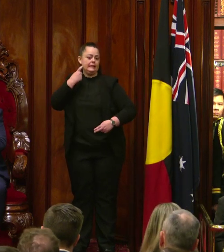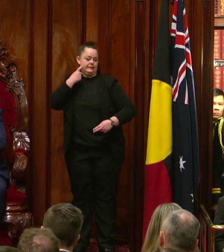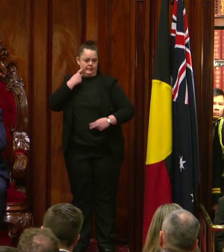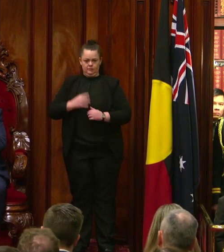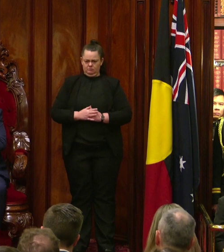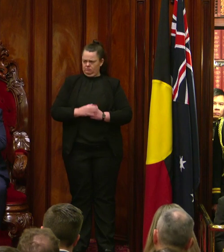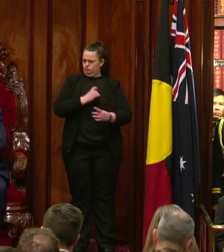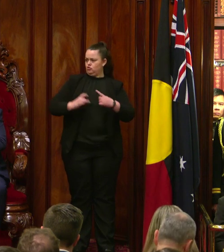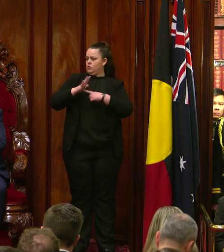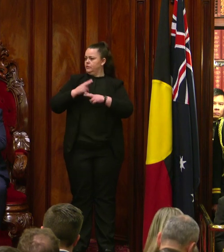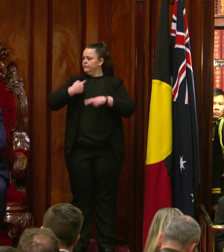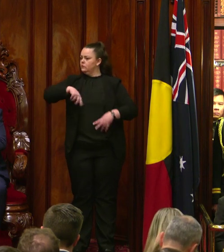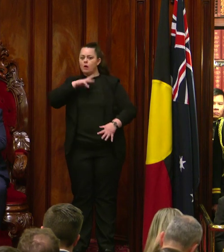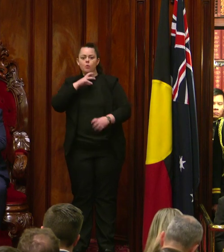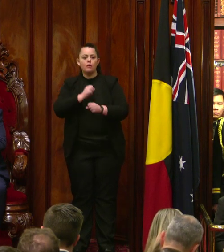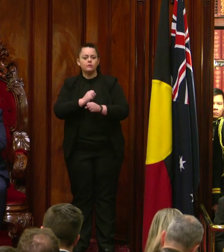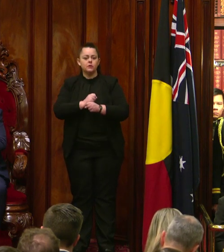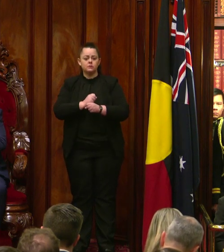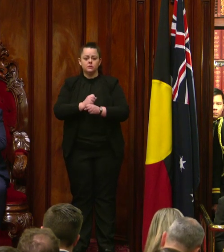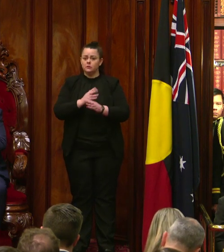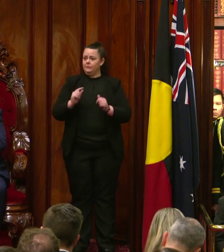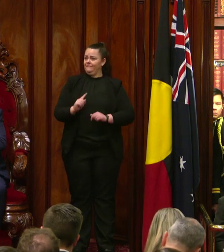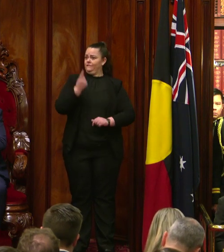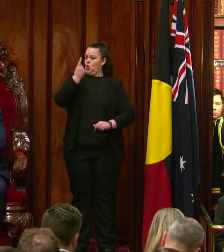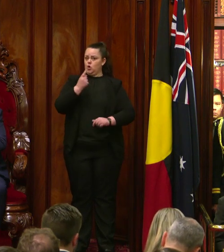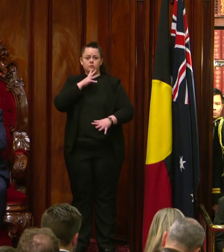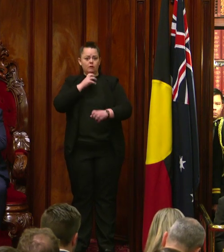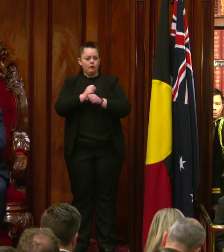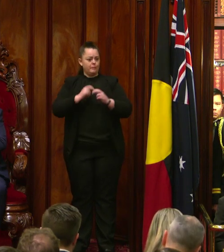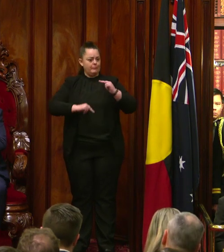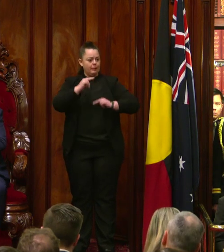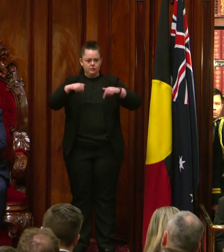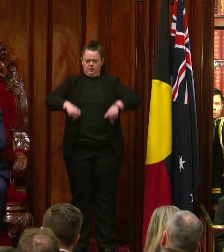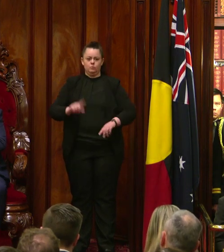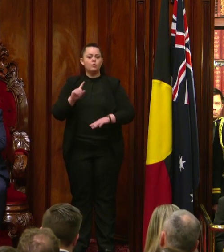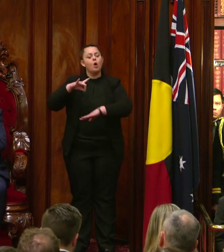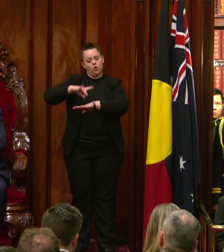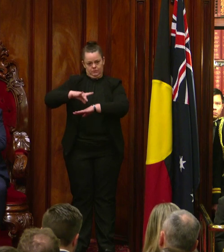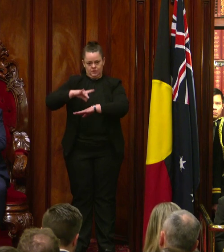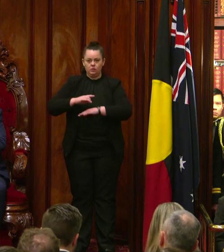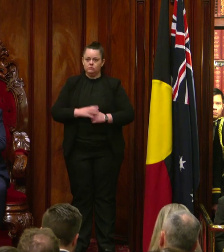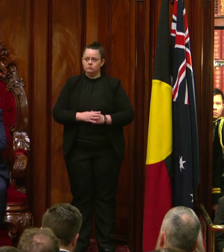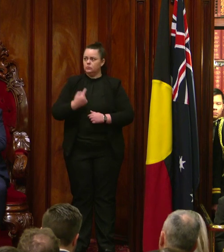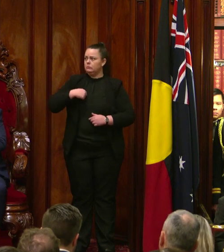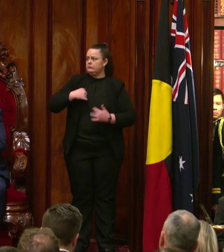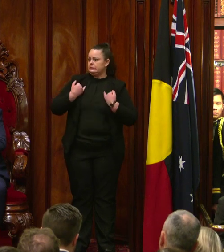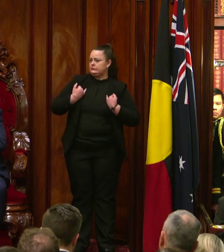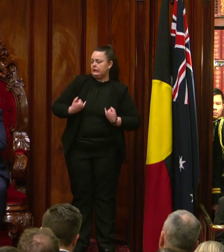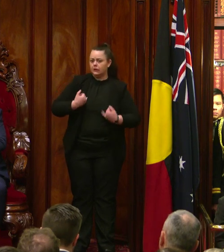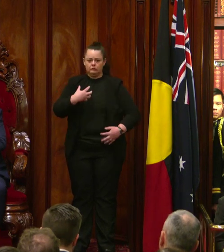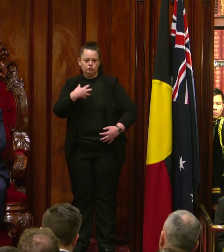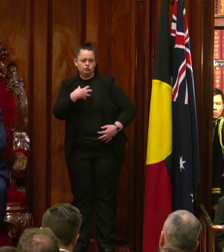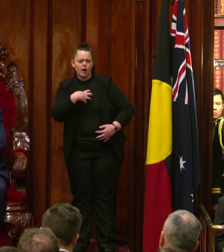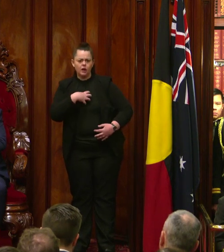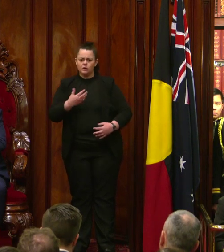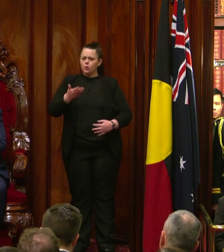Our earliest civic buildings were hospitals. When we are sick and when we are afraid, we want the best for ourselves